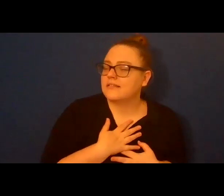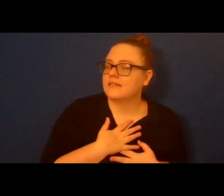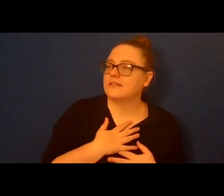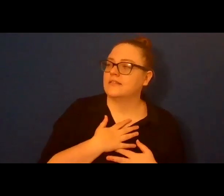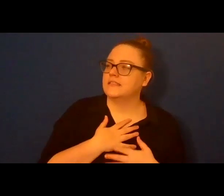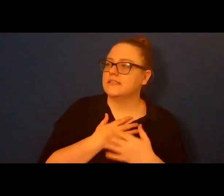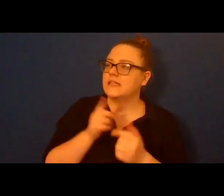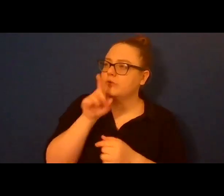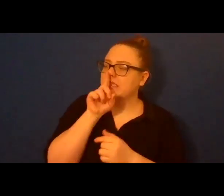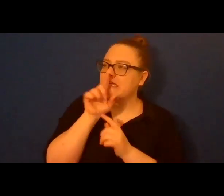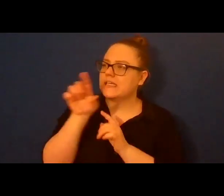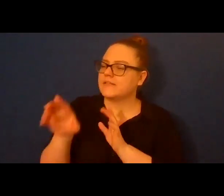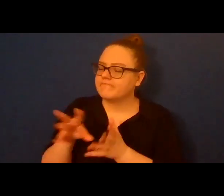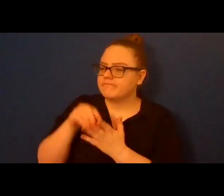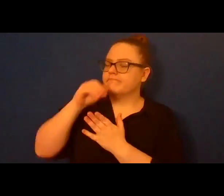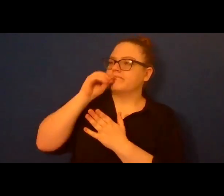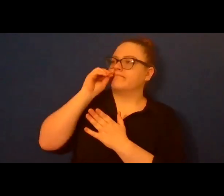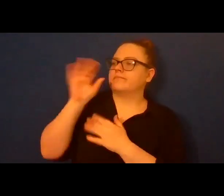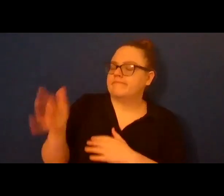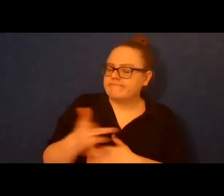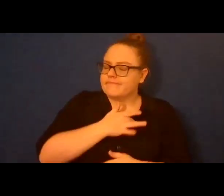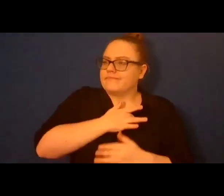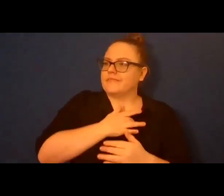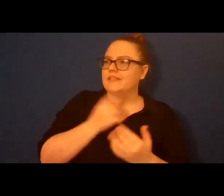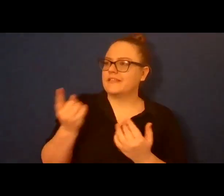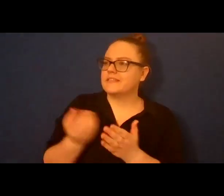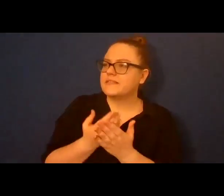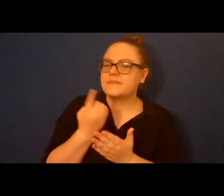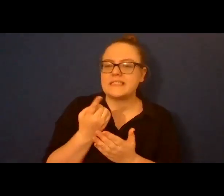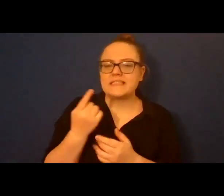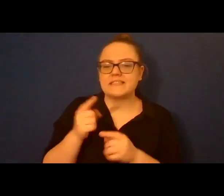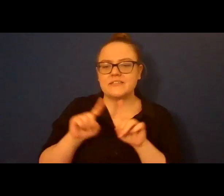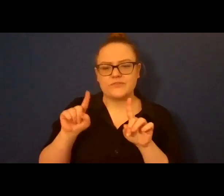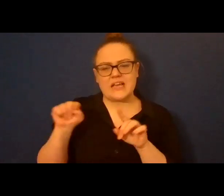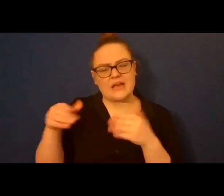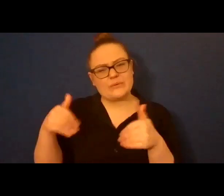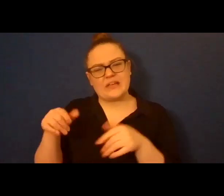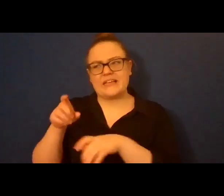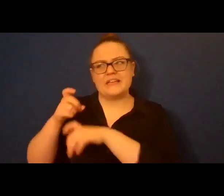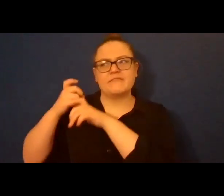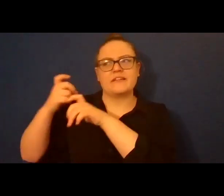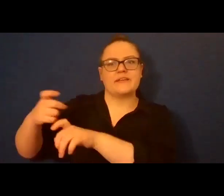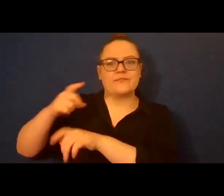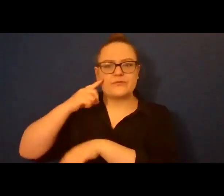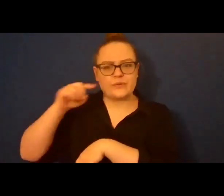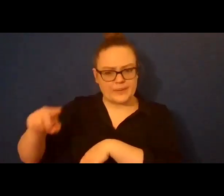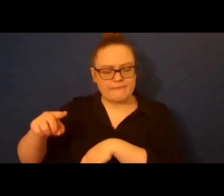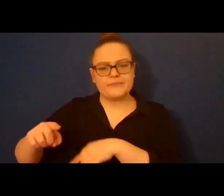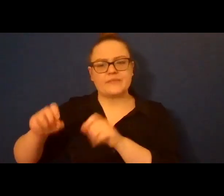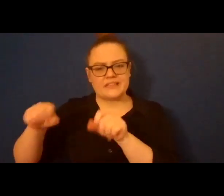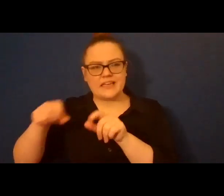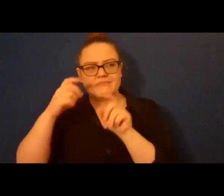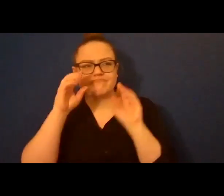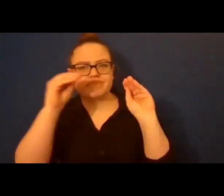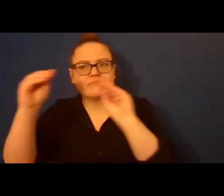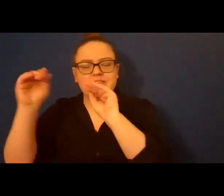different and I learned something and I think that that's a gift he gives us. So I'm going to introduce him properly with his bio and then I'm going to